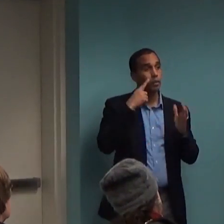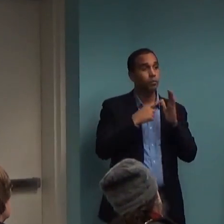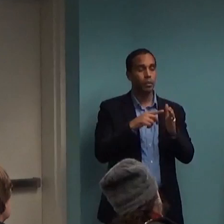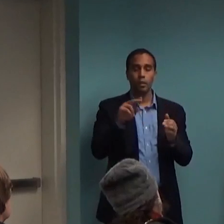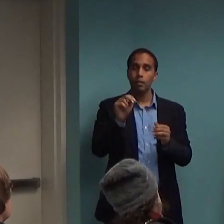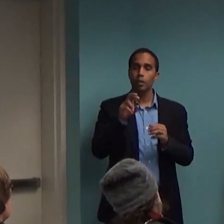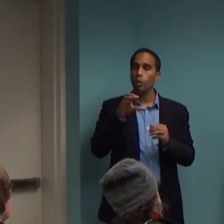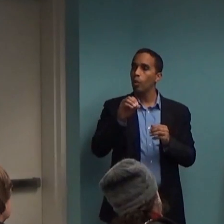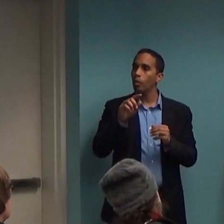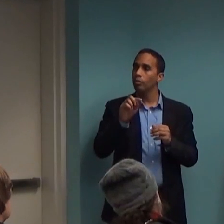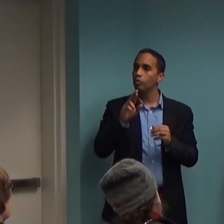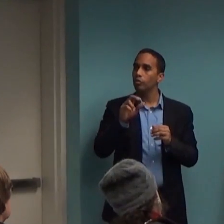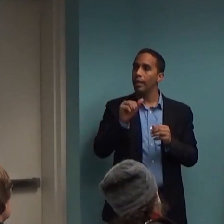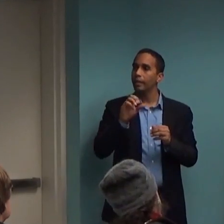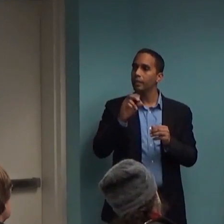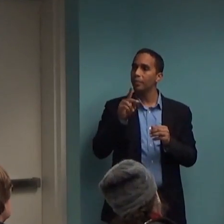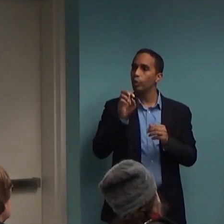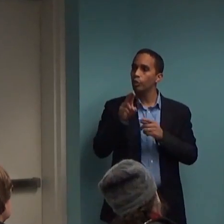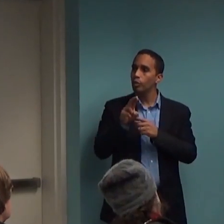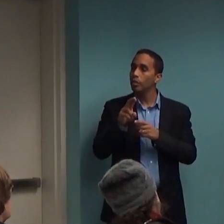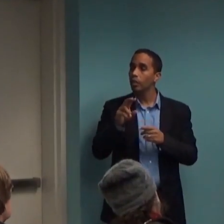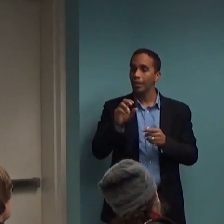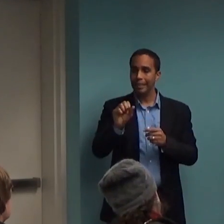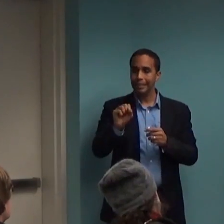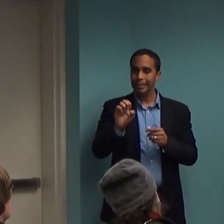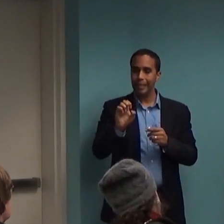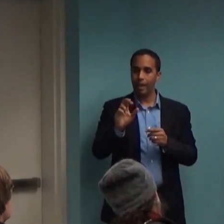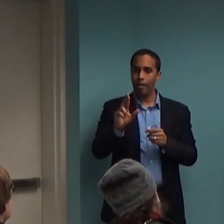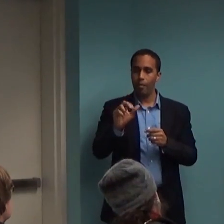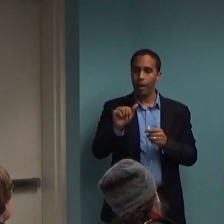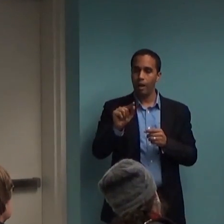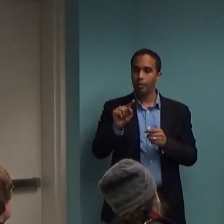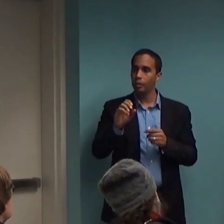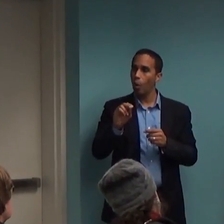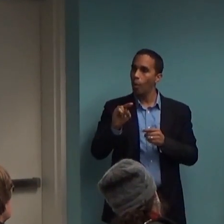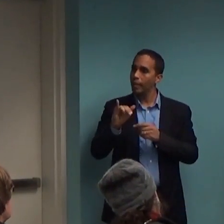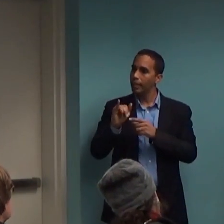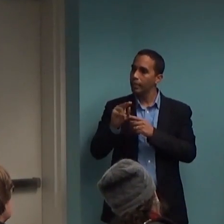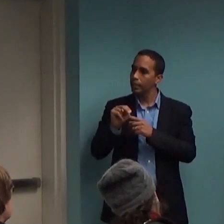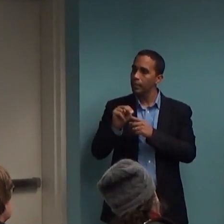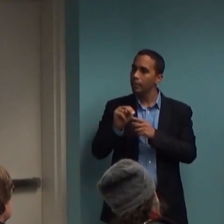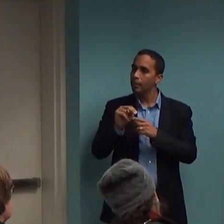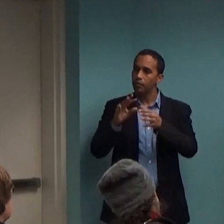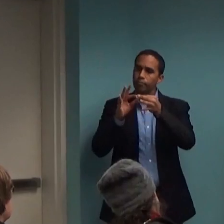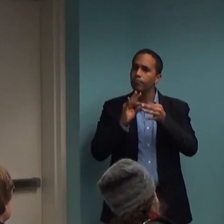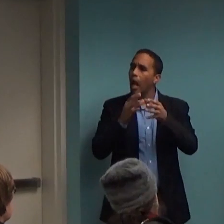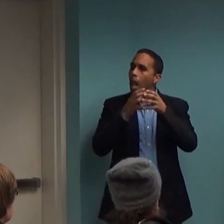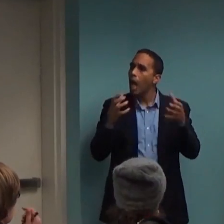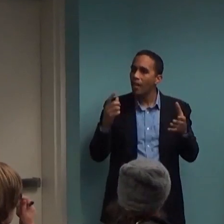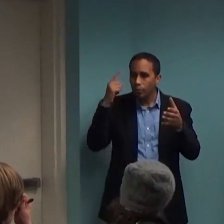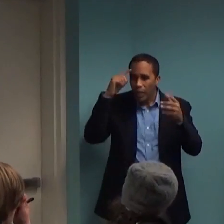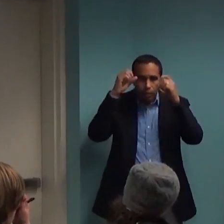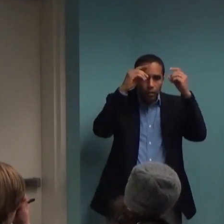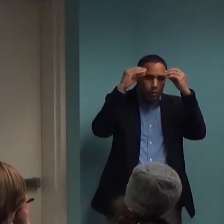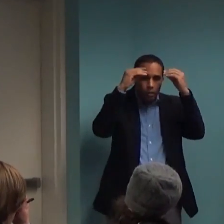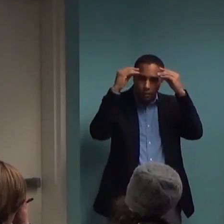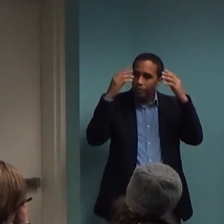we talk about is serotonin, right? Serotonin is attributed to a lot of psychiatric conditions. And so when they test genetically whether or not